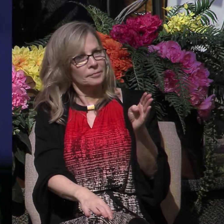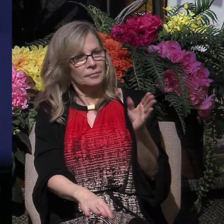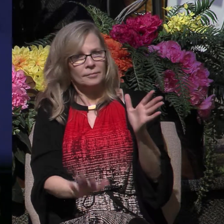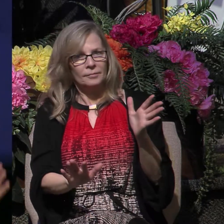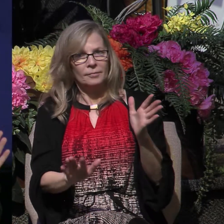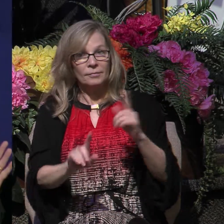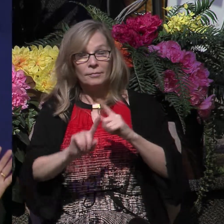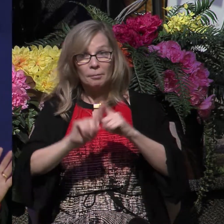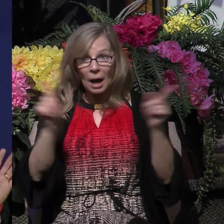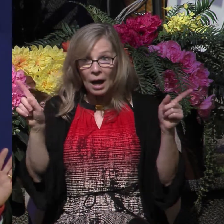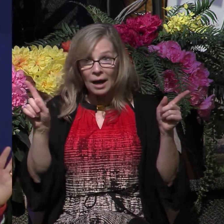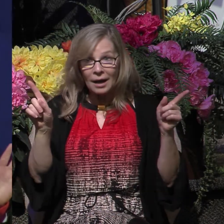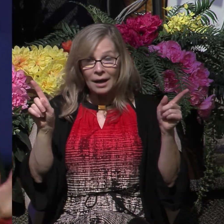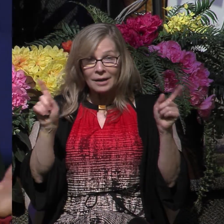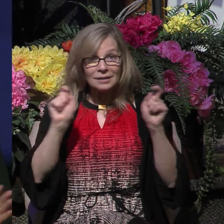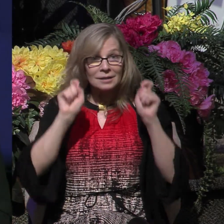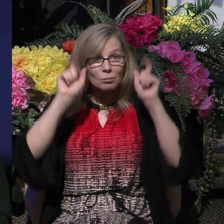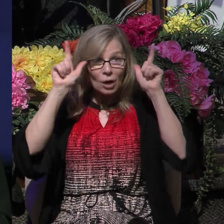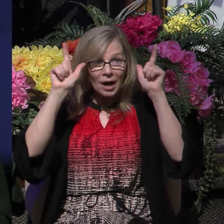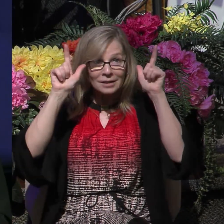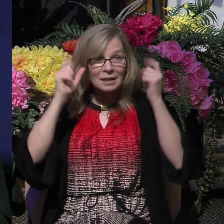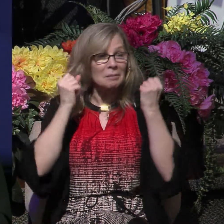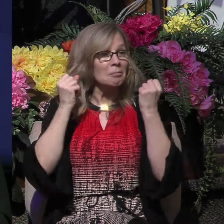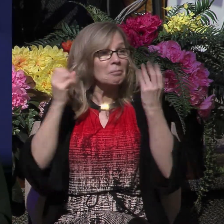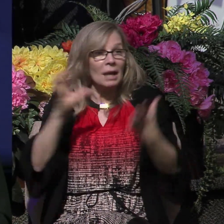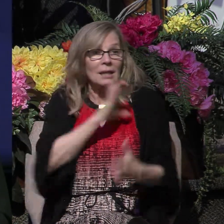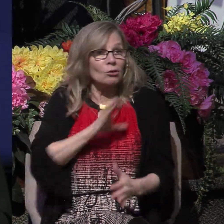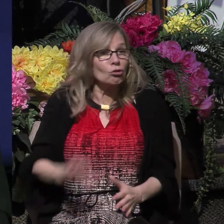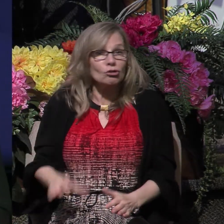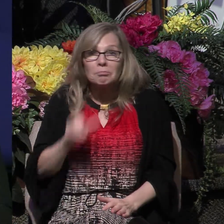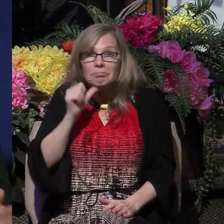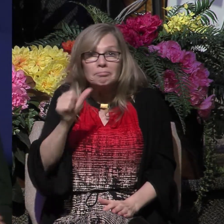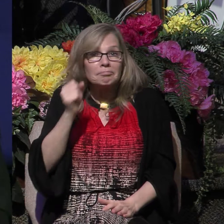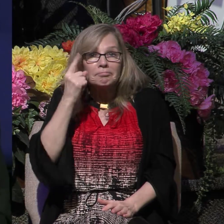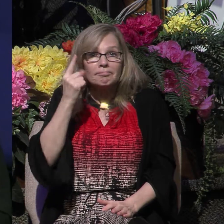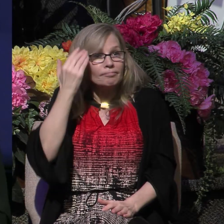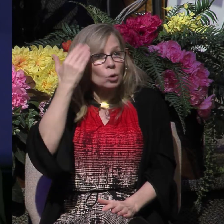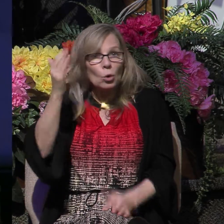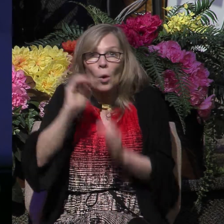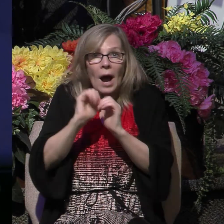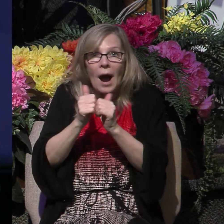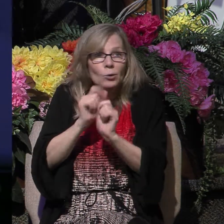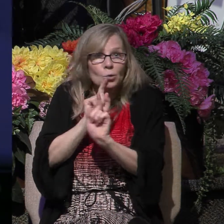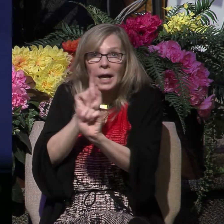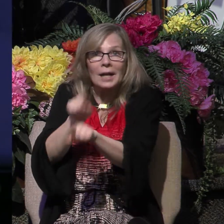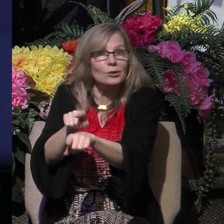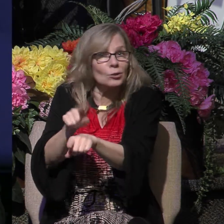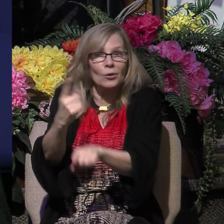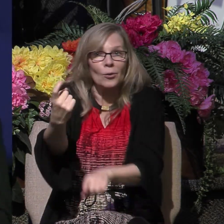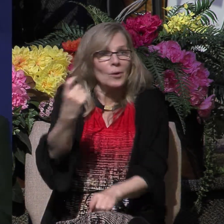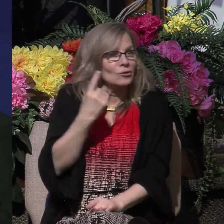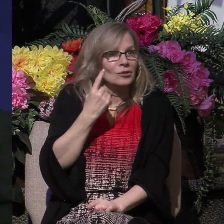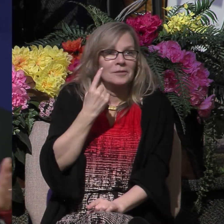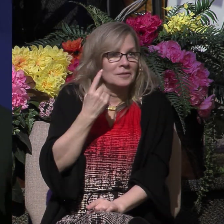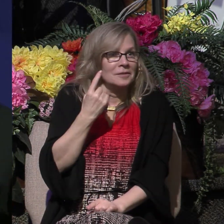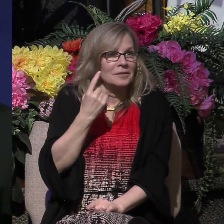But surprisingly, folks, that's not the case. So we do need to spend a little time considering what this man was actually